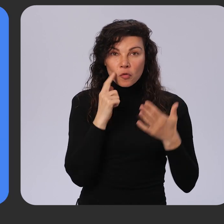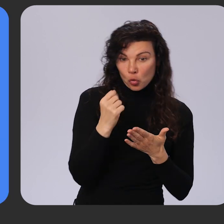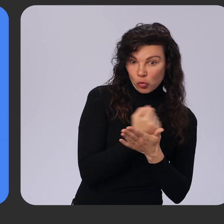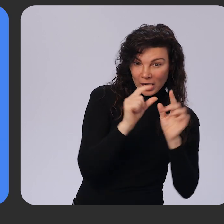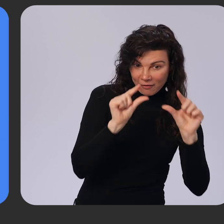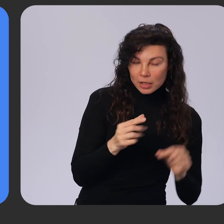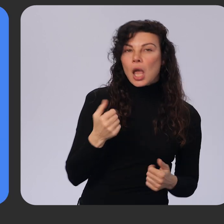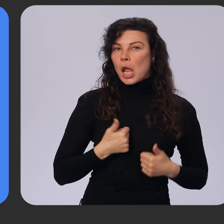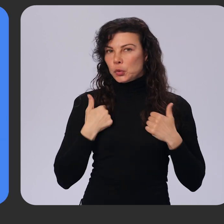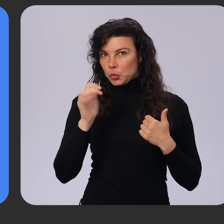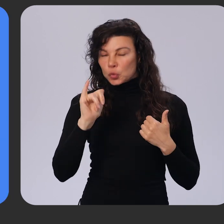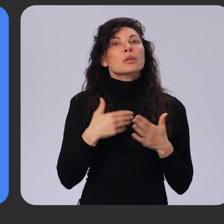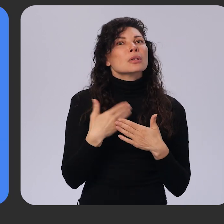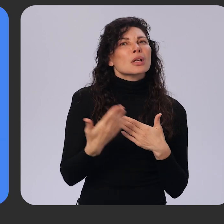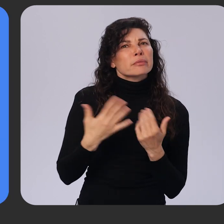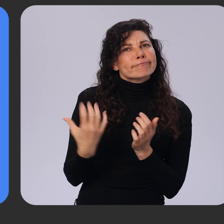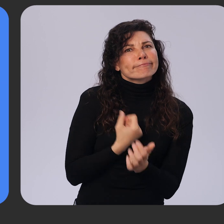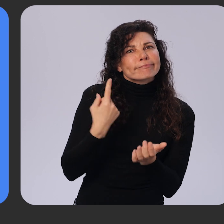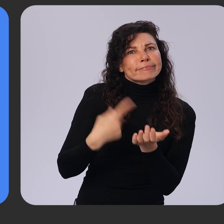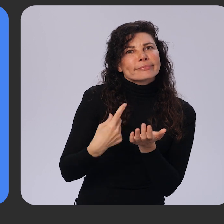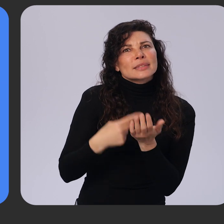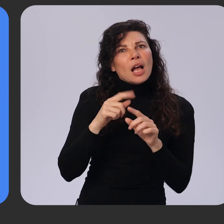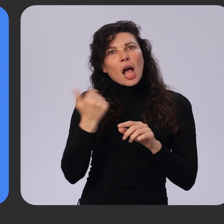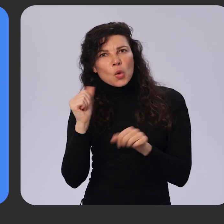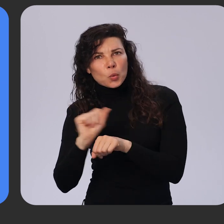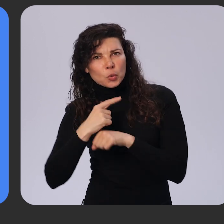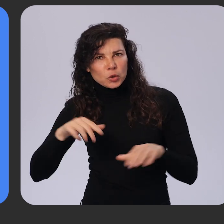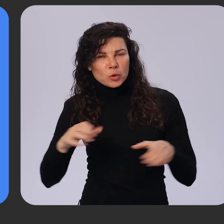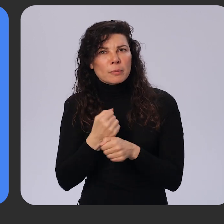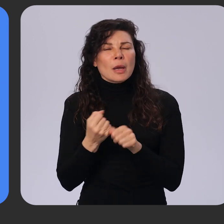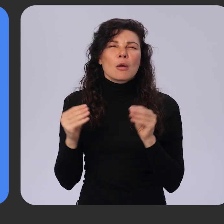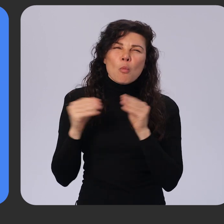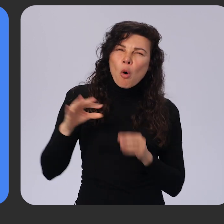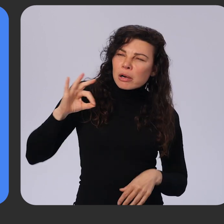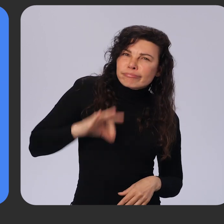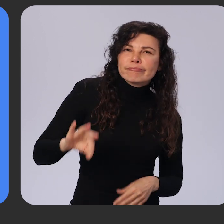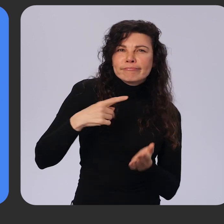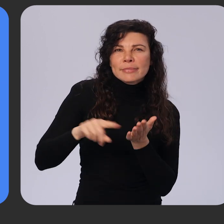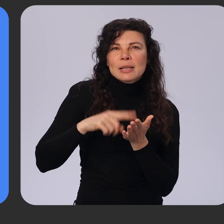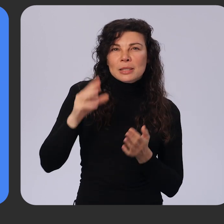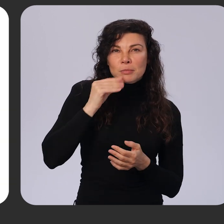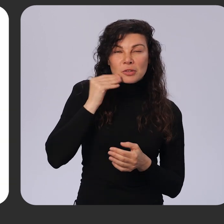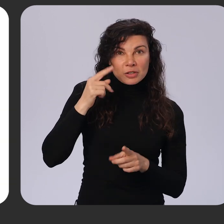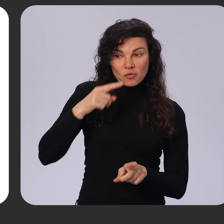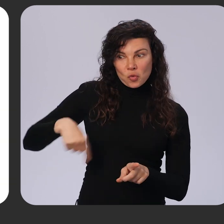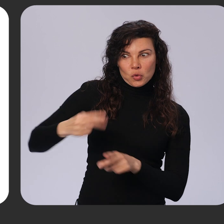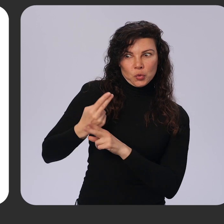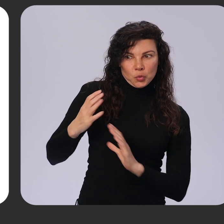Next, let's talk about some of the other work we're doing to create more rewarding payment experiences for our users. Today, it's difficult